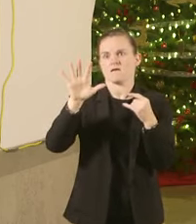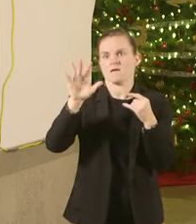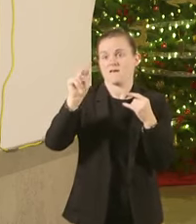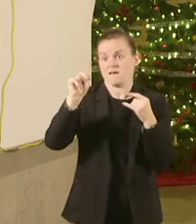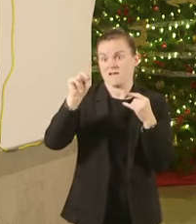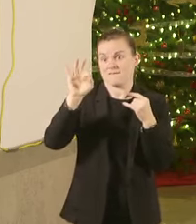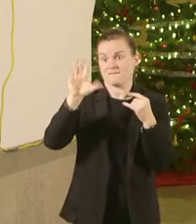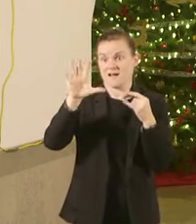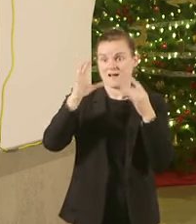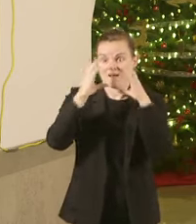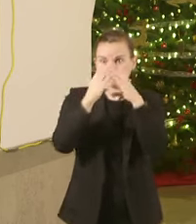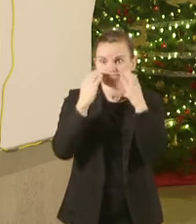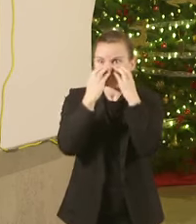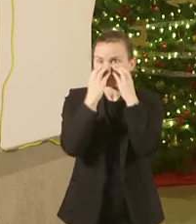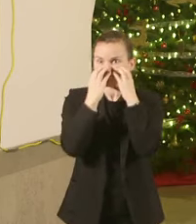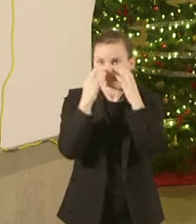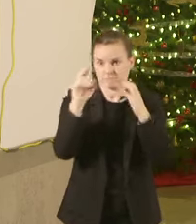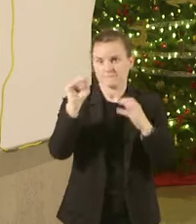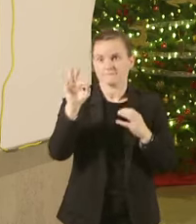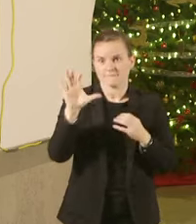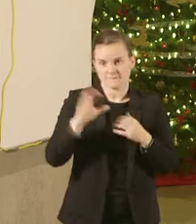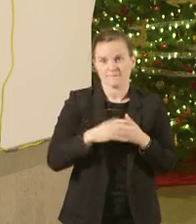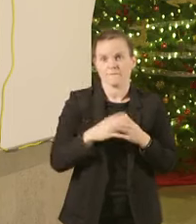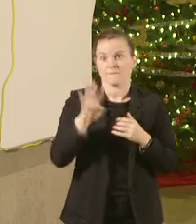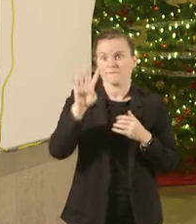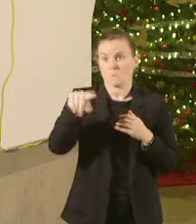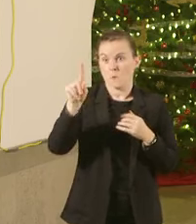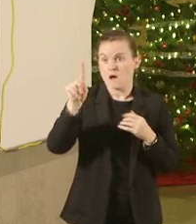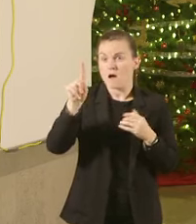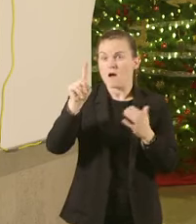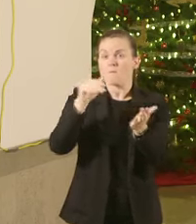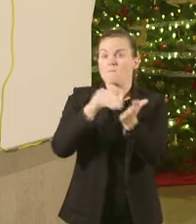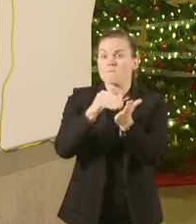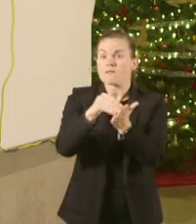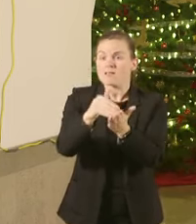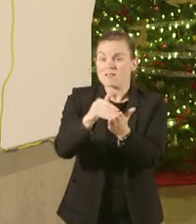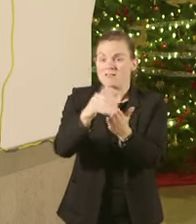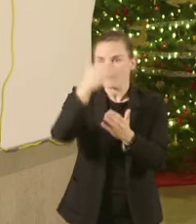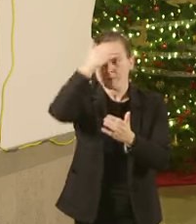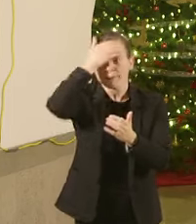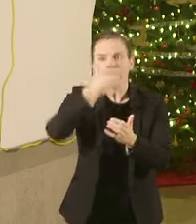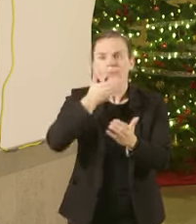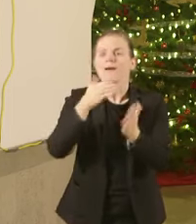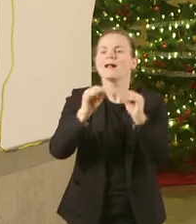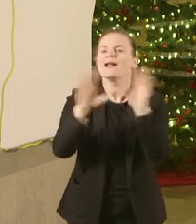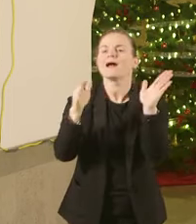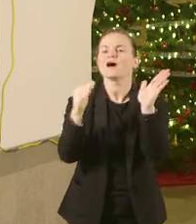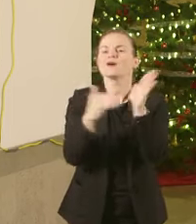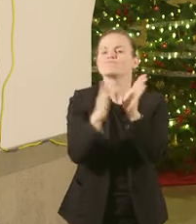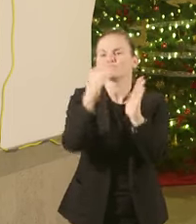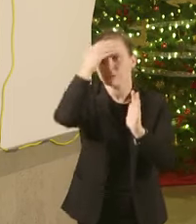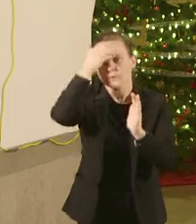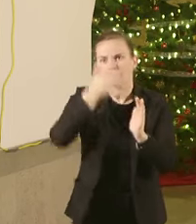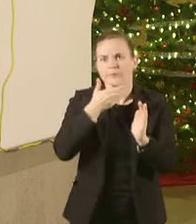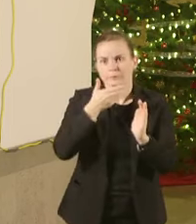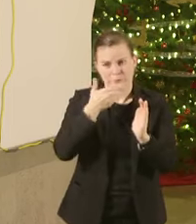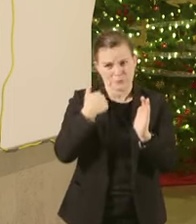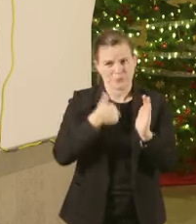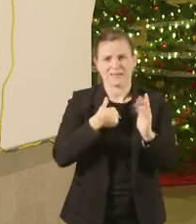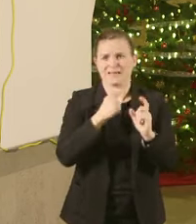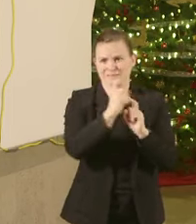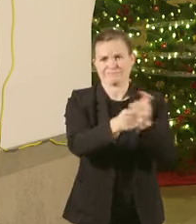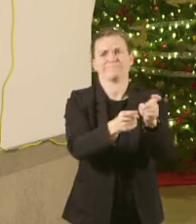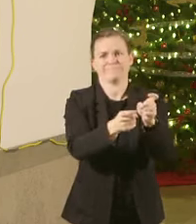million face shields we have also allocated over 5 million dollars to expand broadband for telehealth